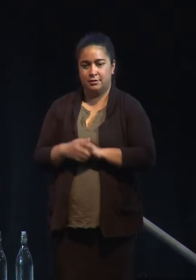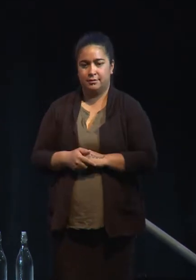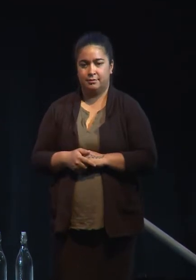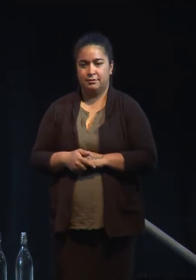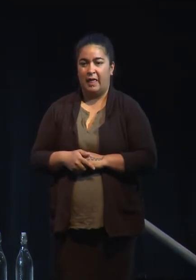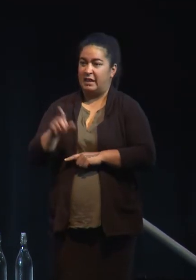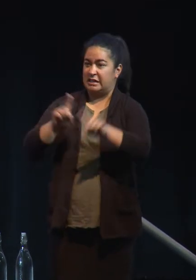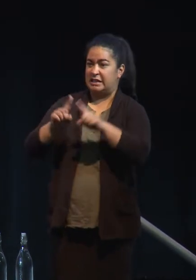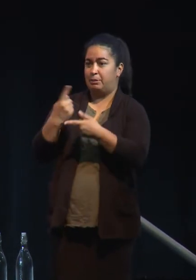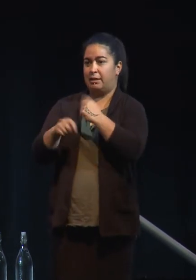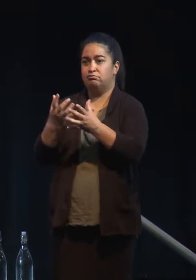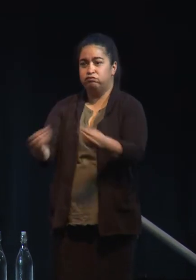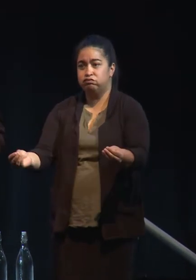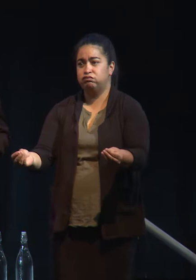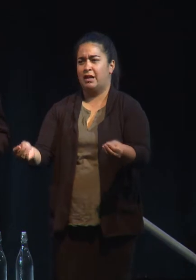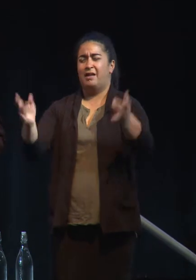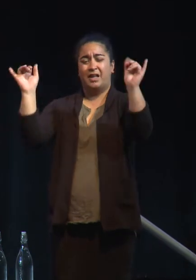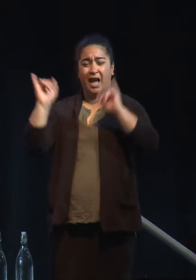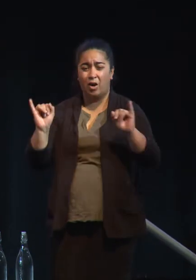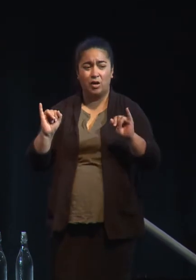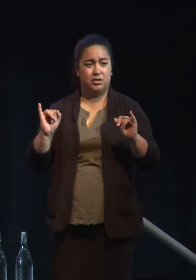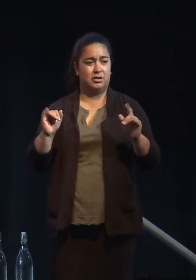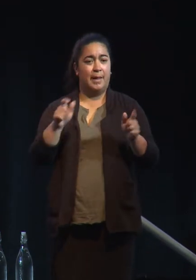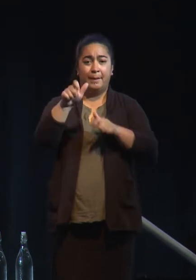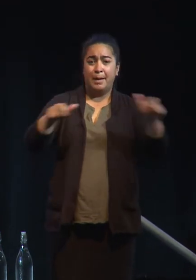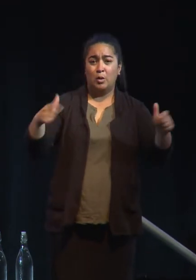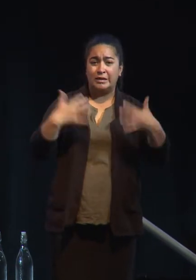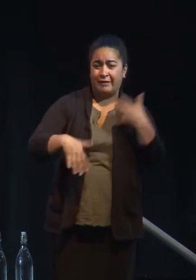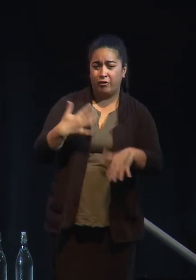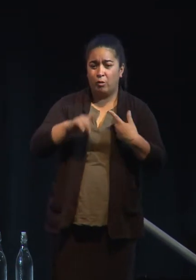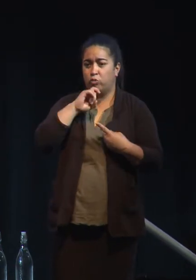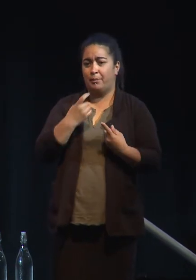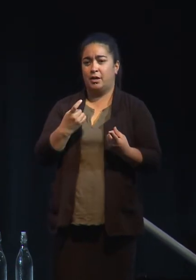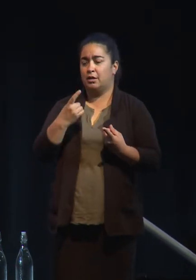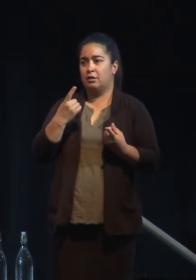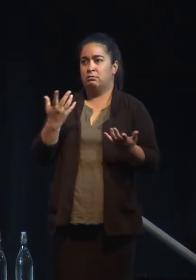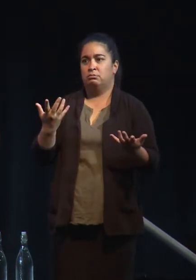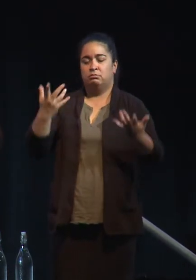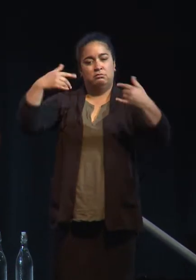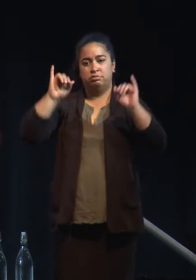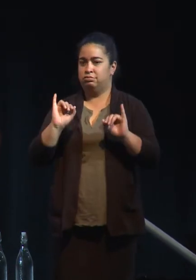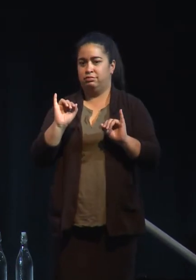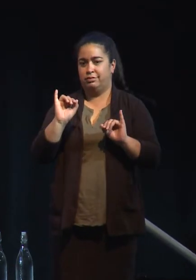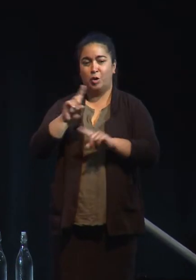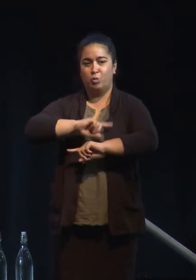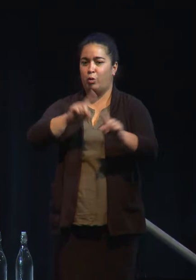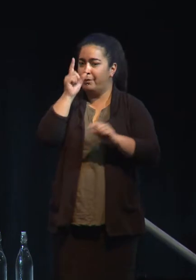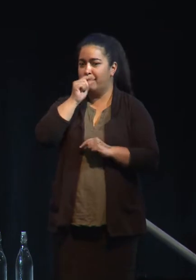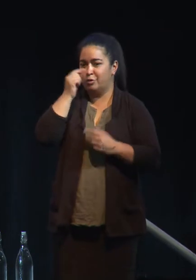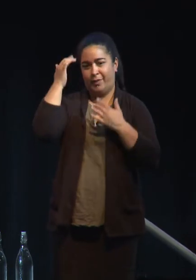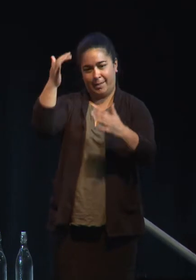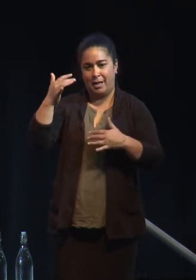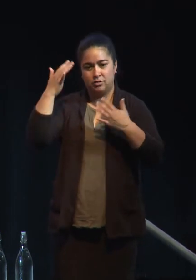You know, the chaos and the human suffering will be unfathomable and the political outcome will be intolerable. It will be a ruthless